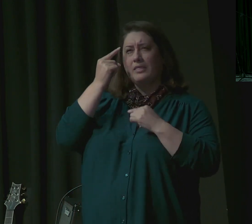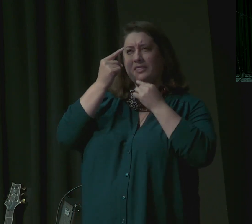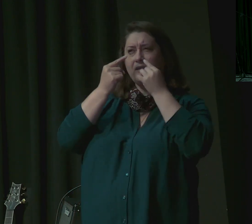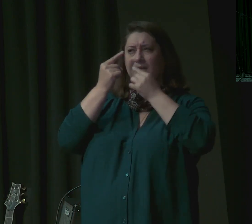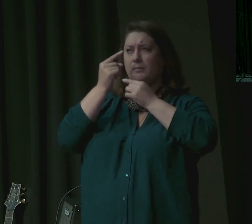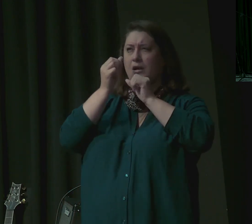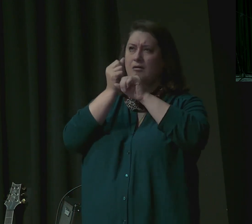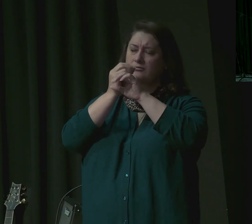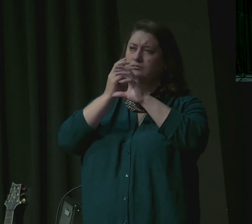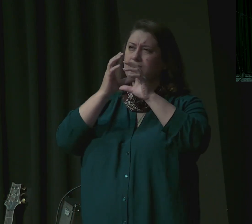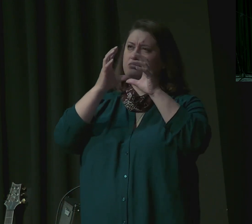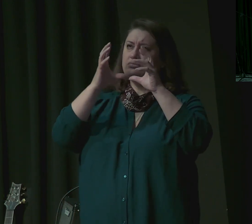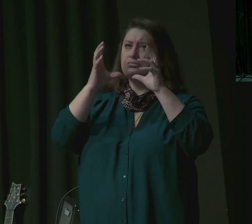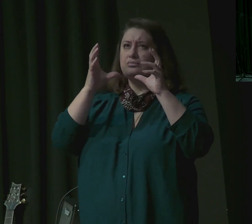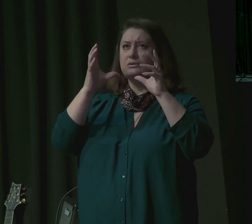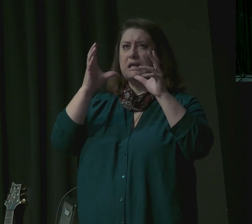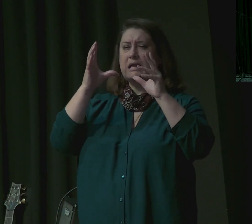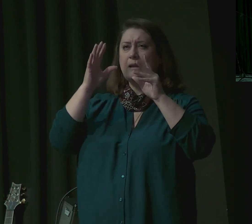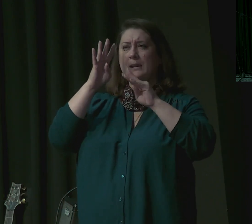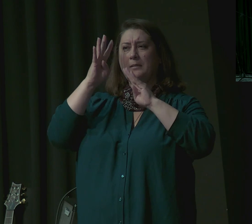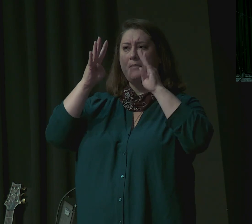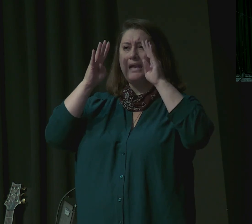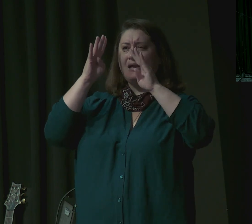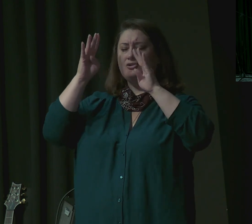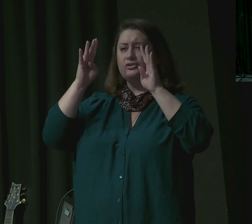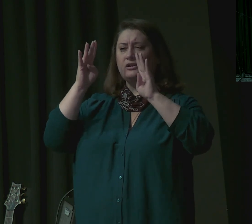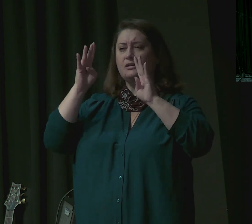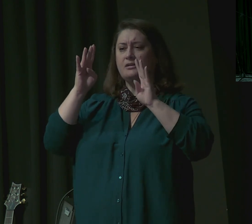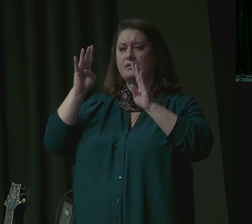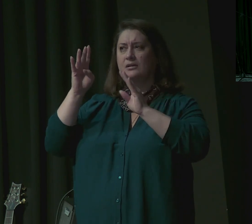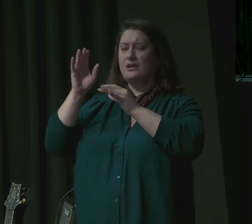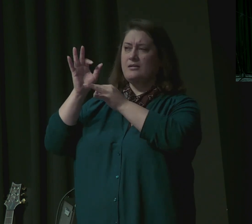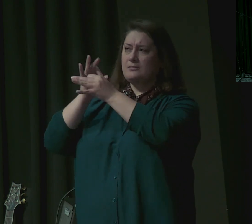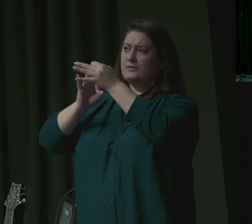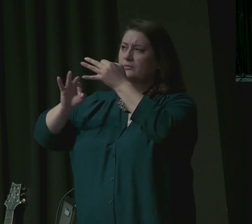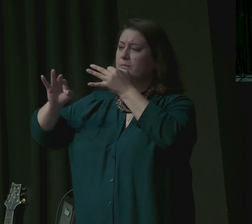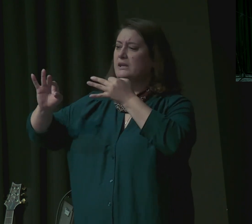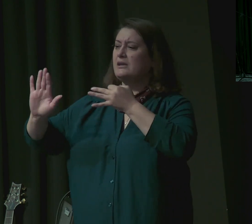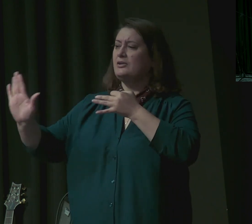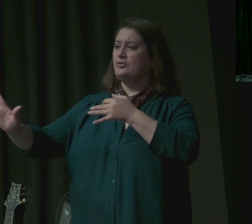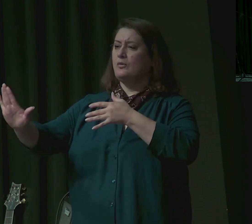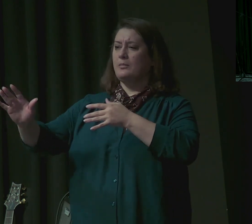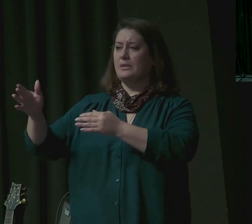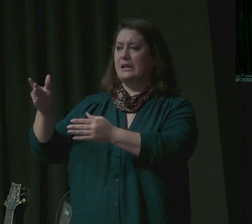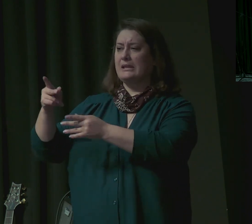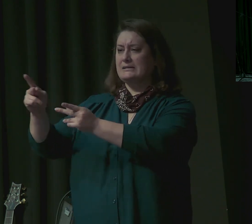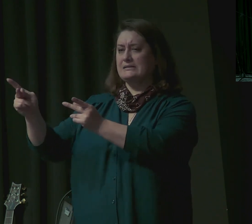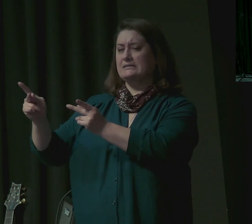think about imagine what it would be like to be in their place to have their recognition to be them